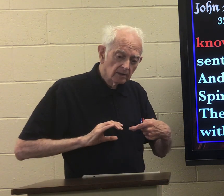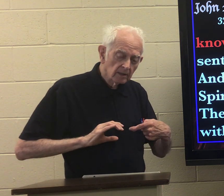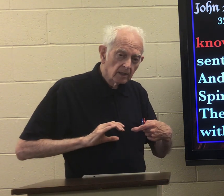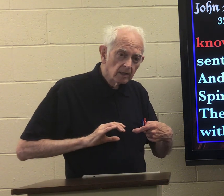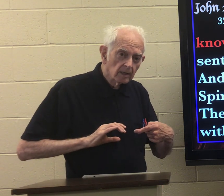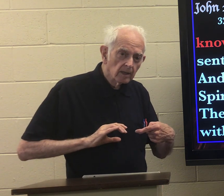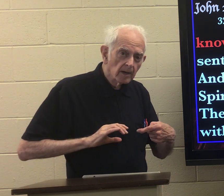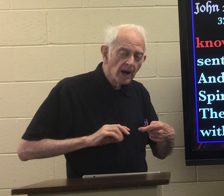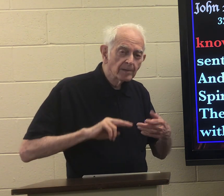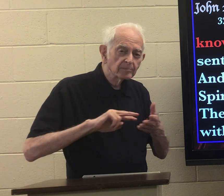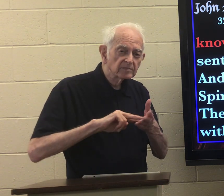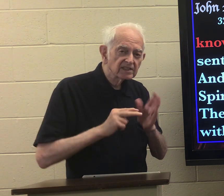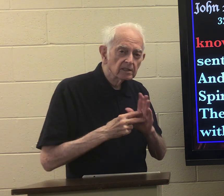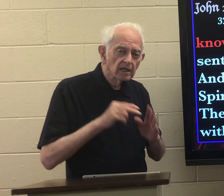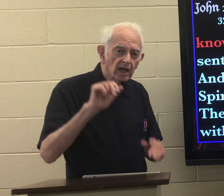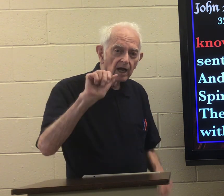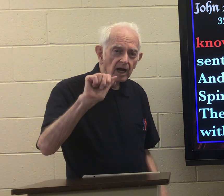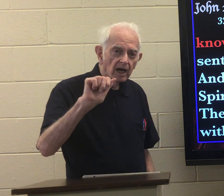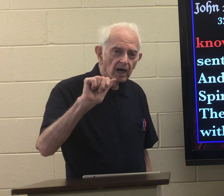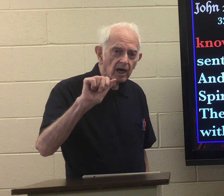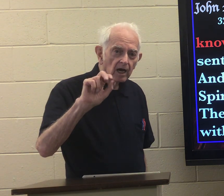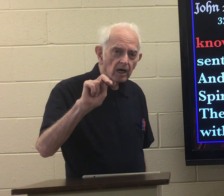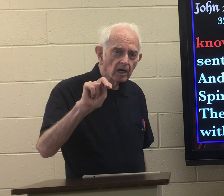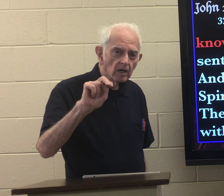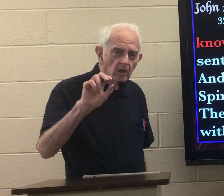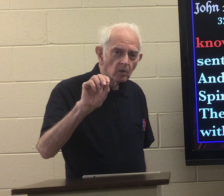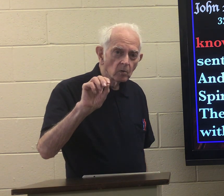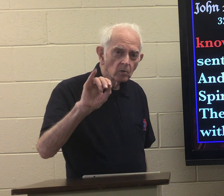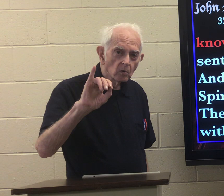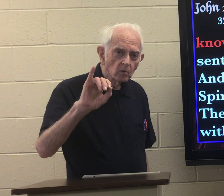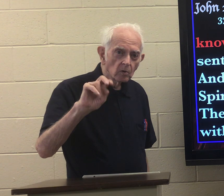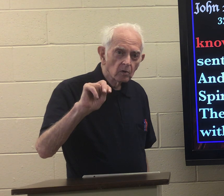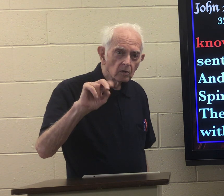means the anointed one